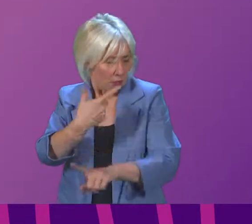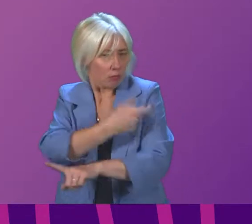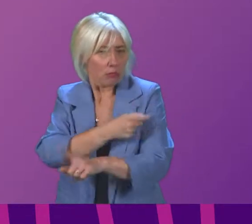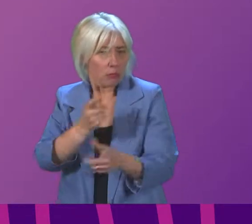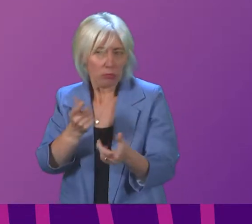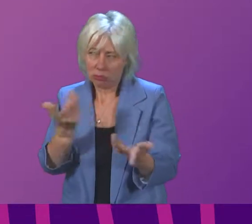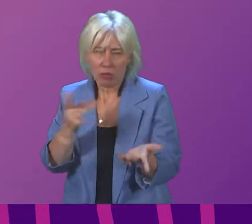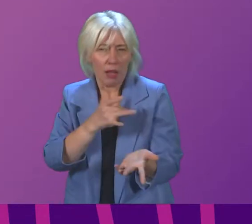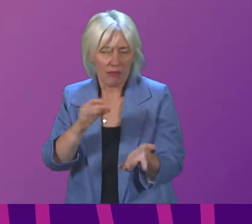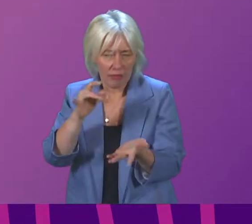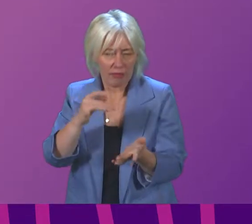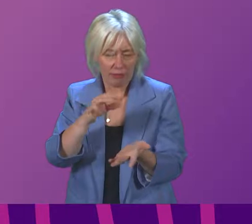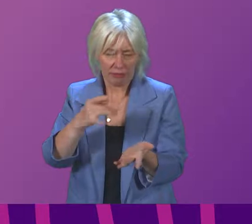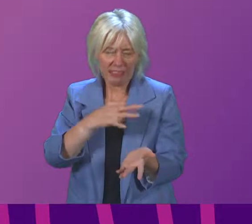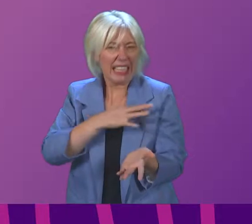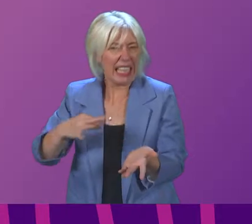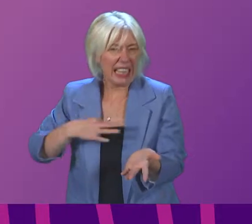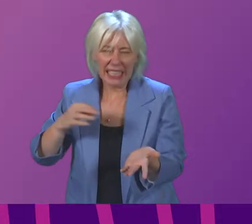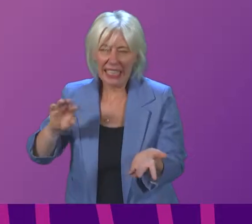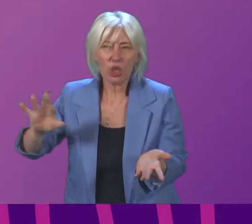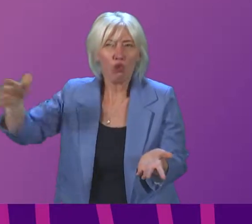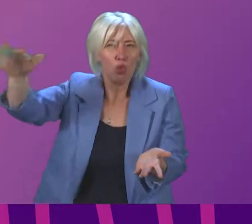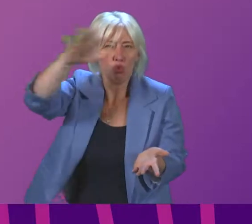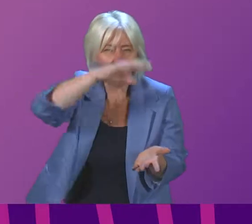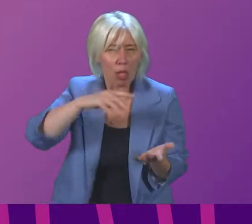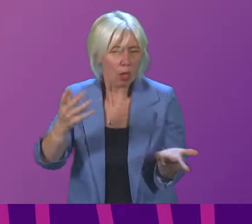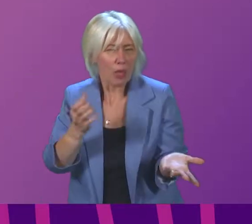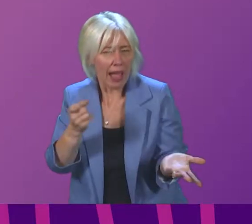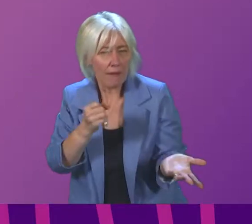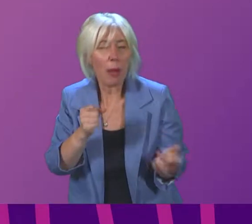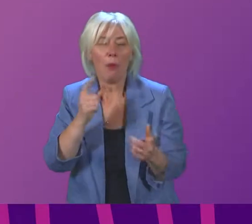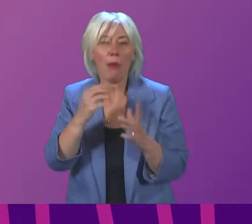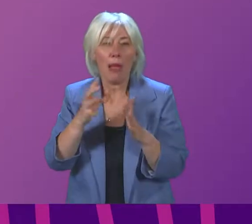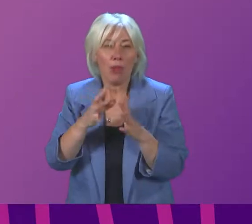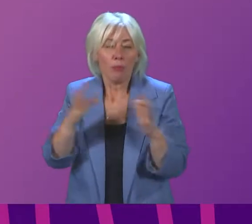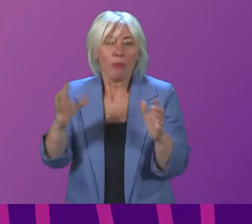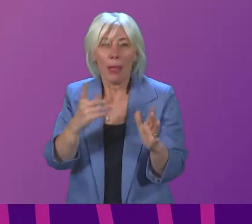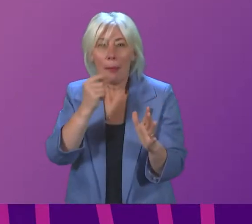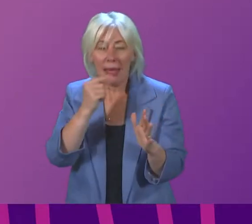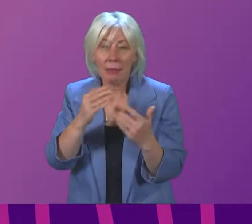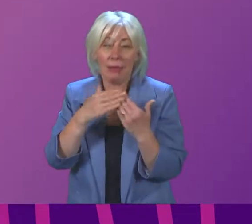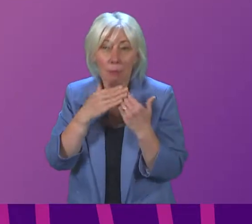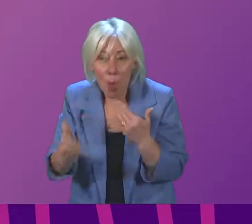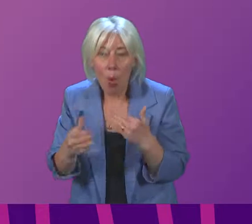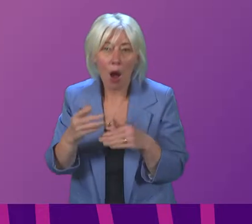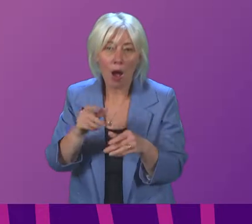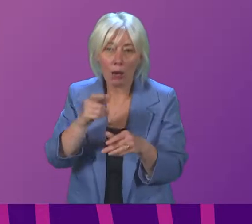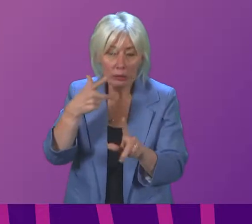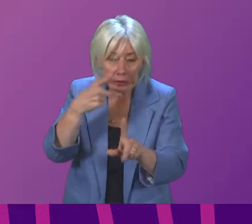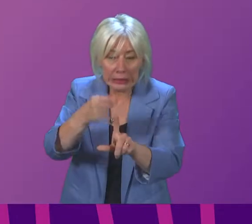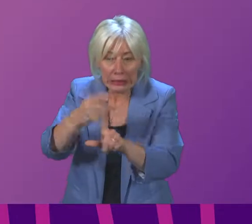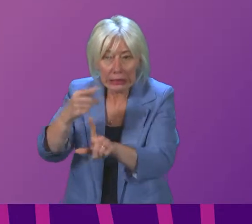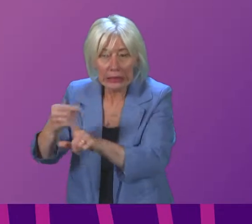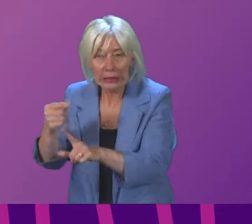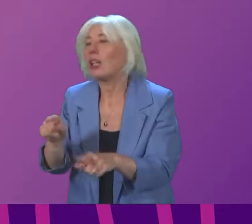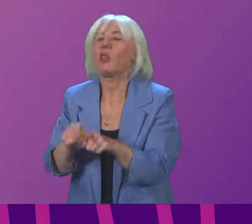within more rural areas. What we need to do now is expand the capacity in those to make sure that they can do more appointments and, where necessary, open